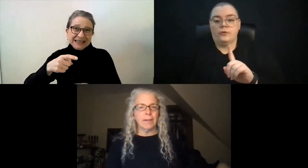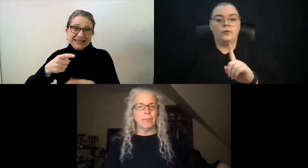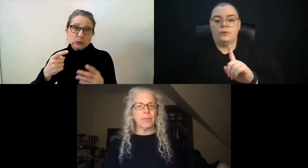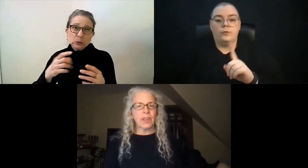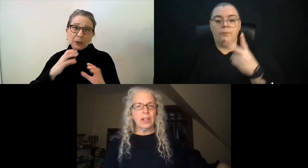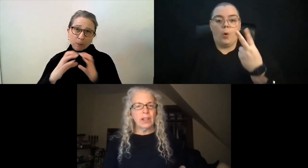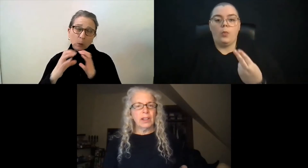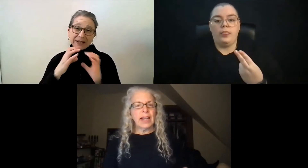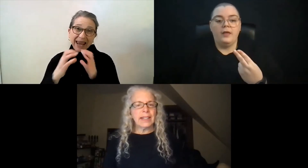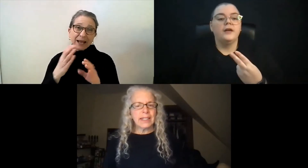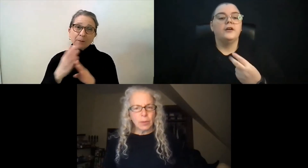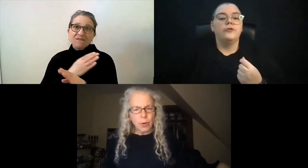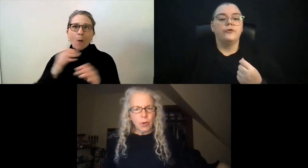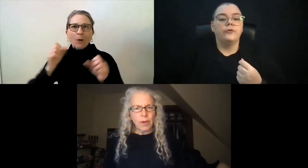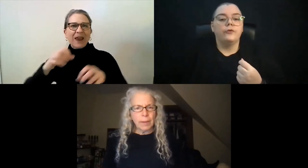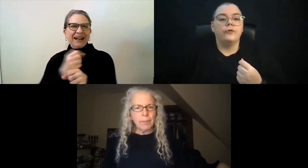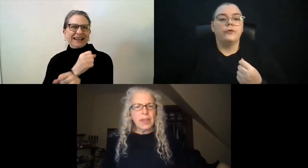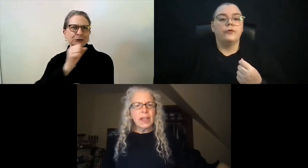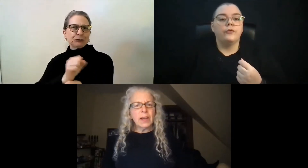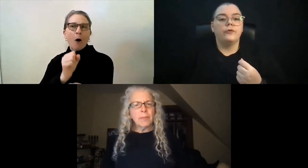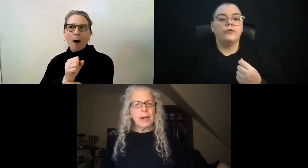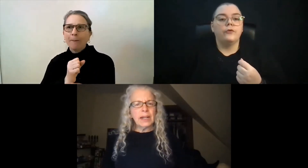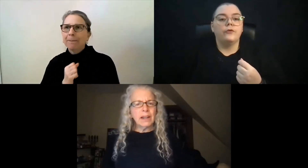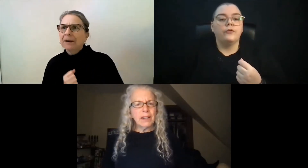program.